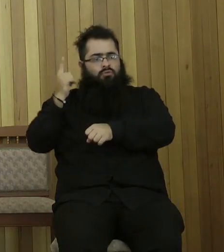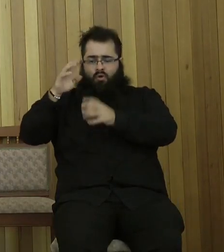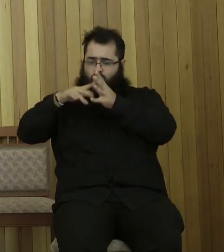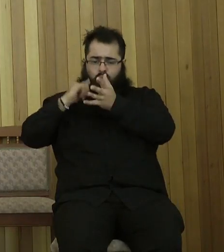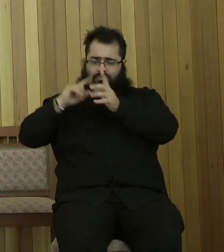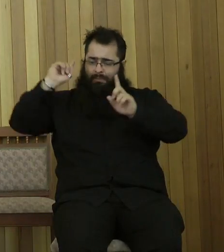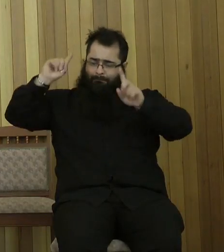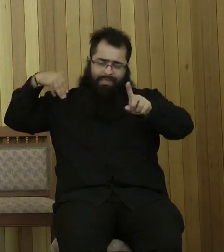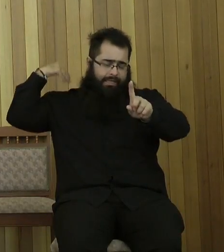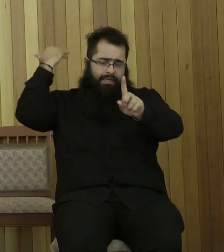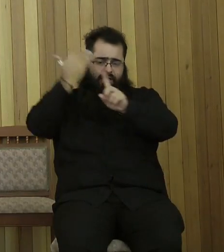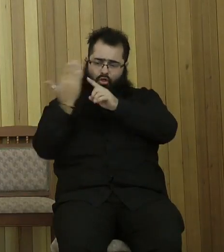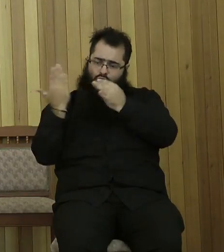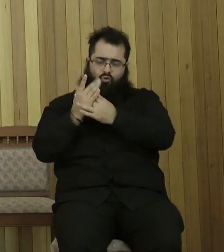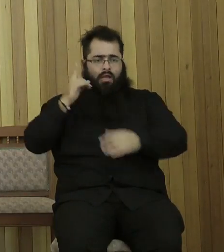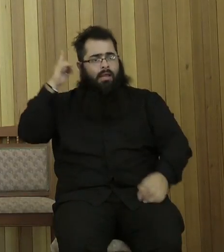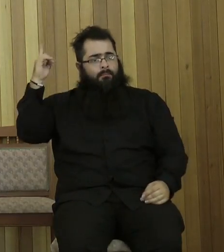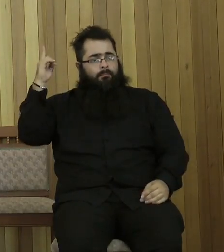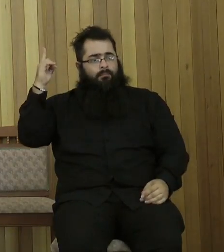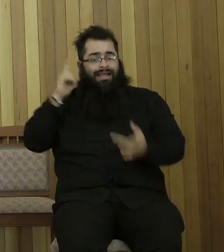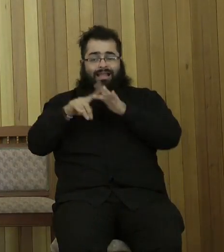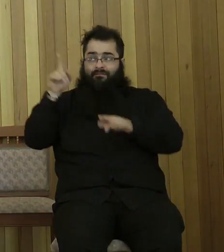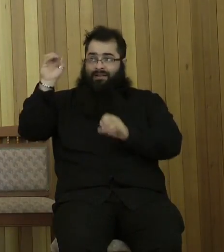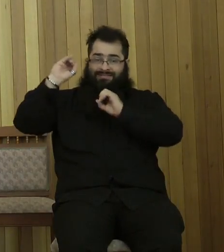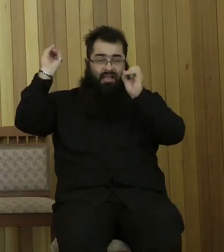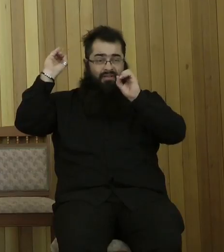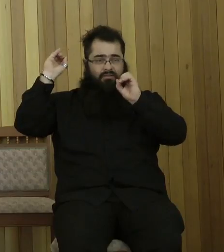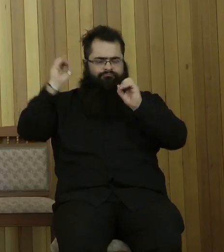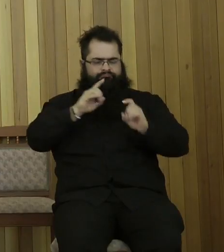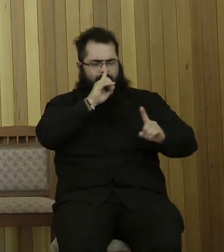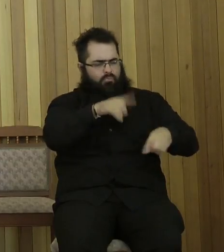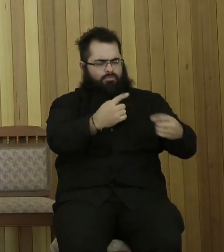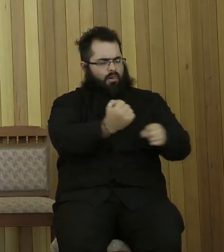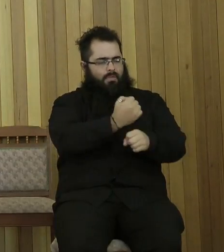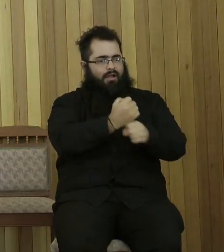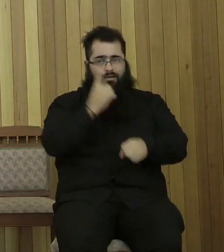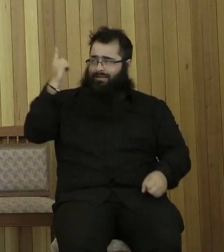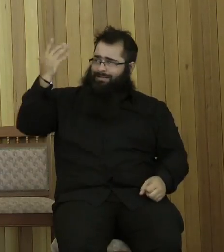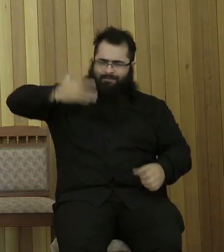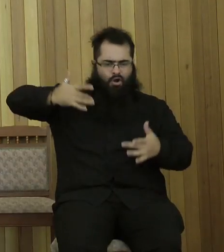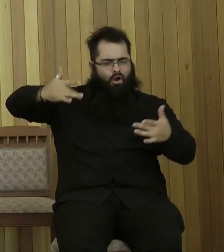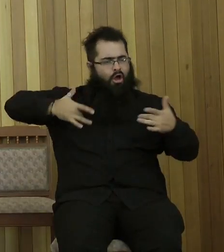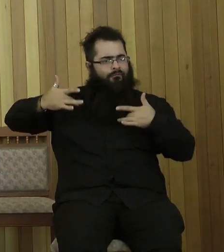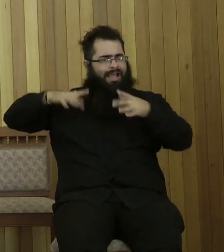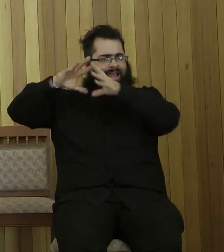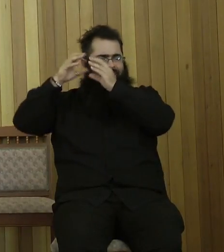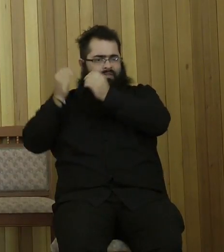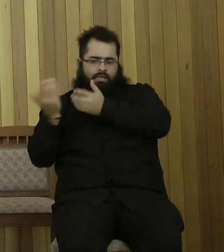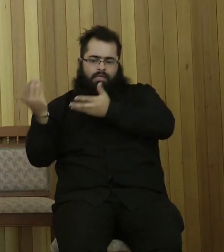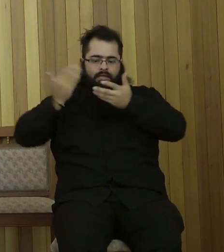through Him and without Him nothing was made that was made. In Him was life and the life was the light of man and